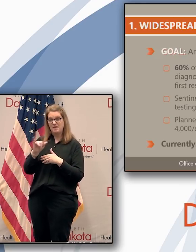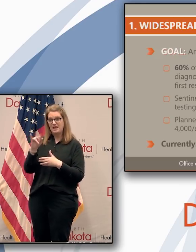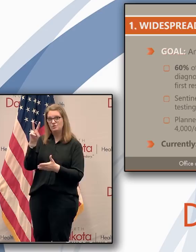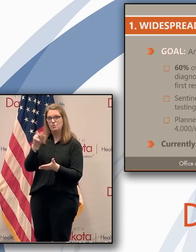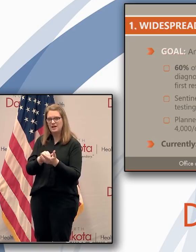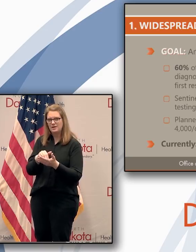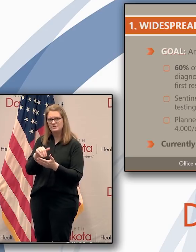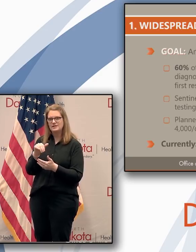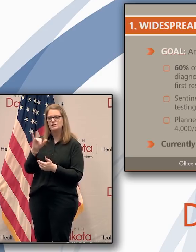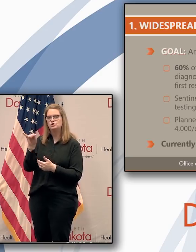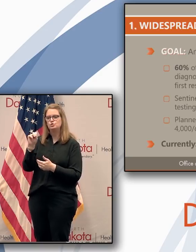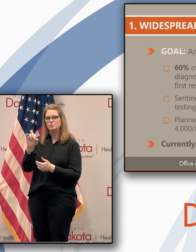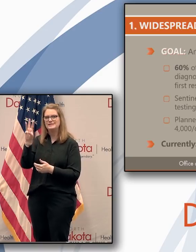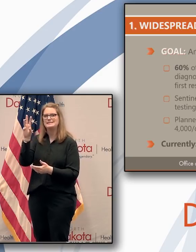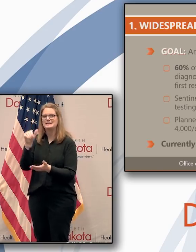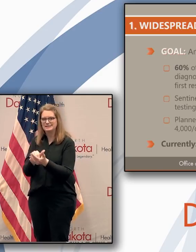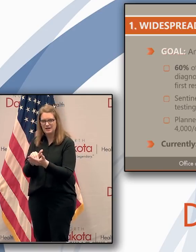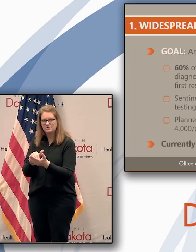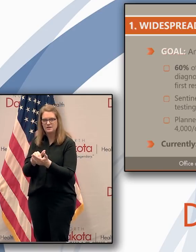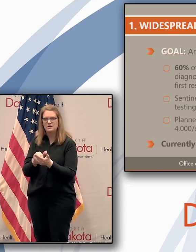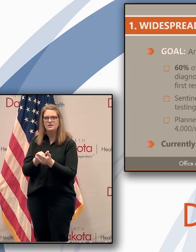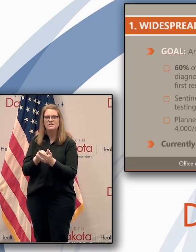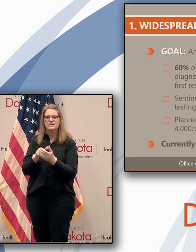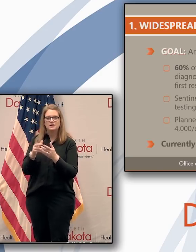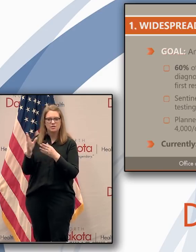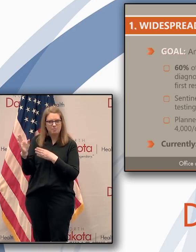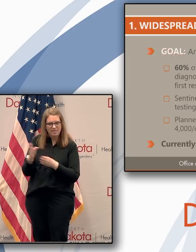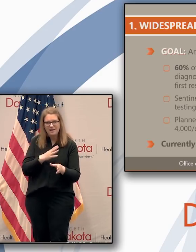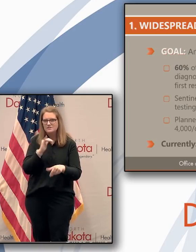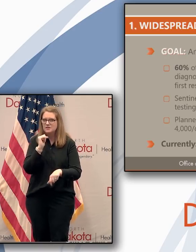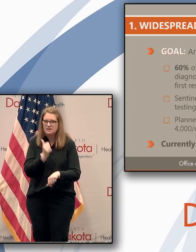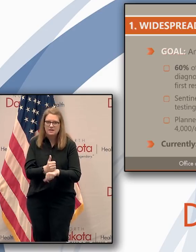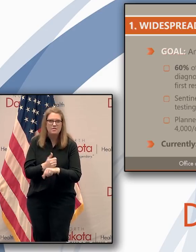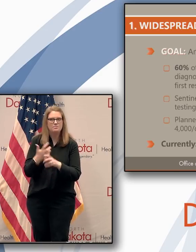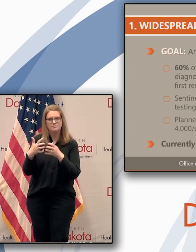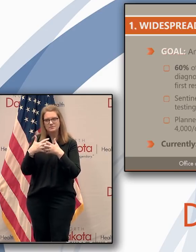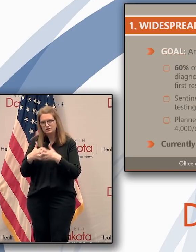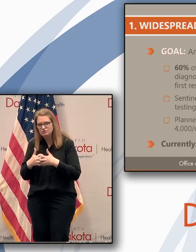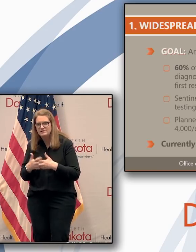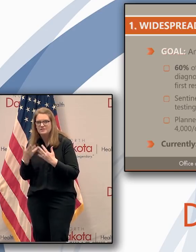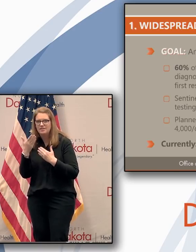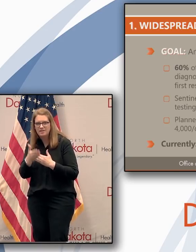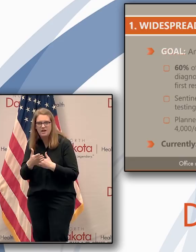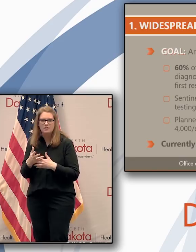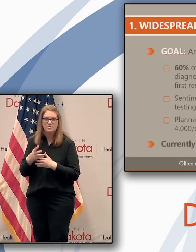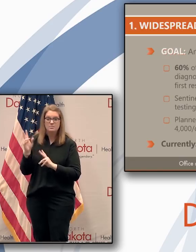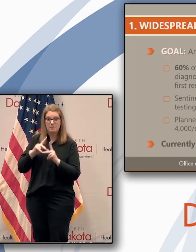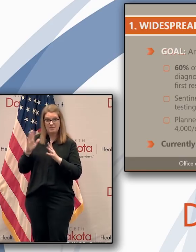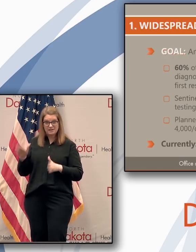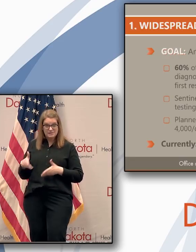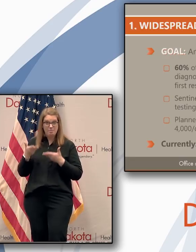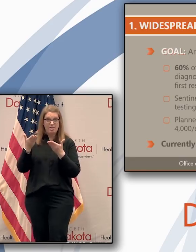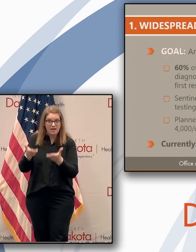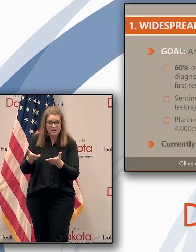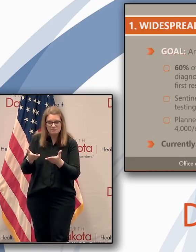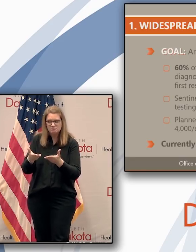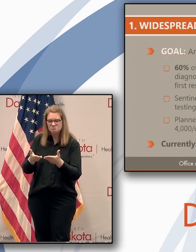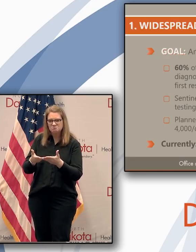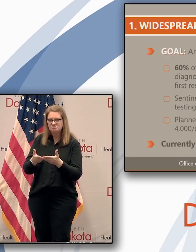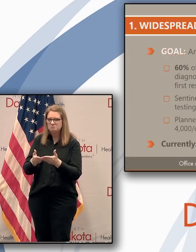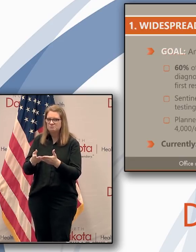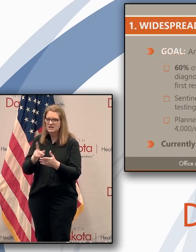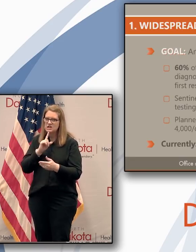,000 in June. Plans are in place. Machines have been ordered. Assurances have been made from suppliers that we should have the capability